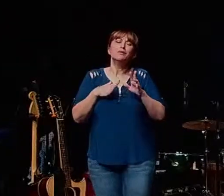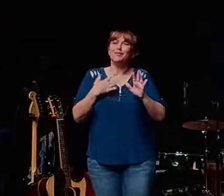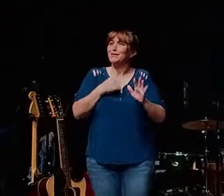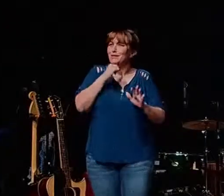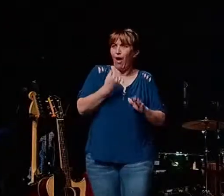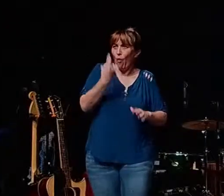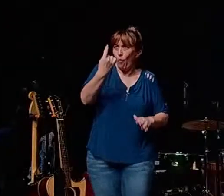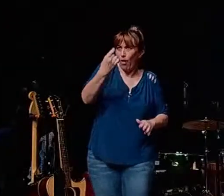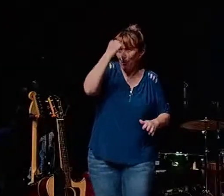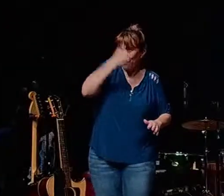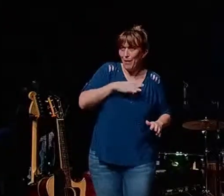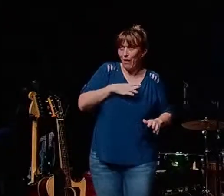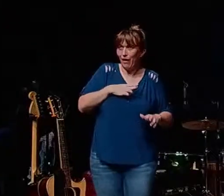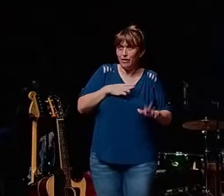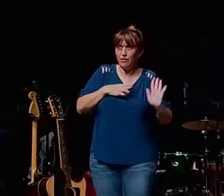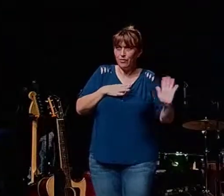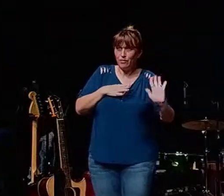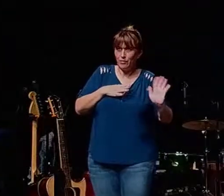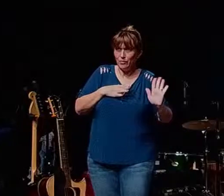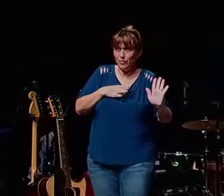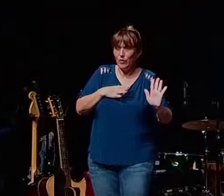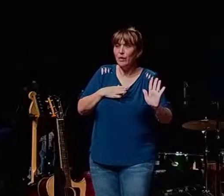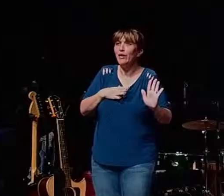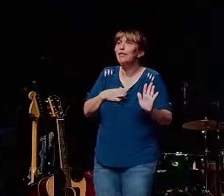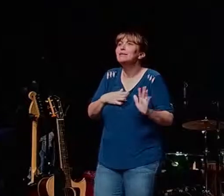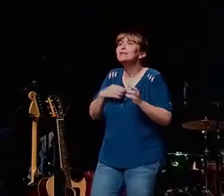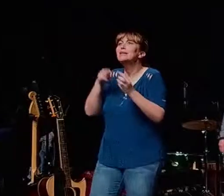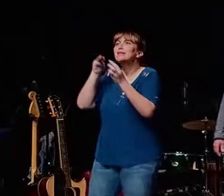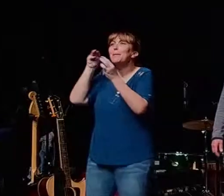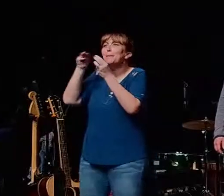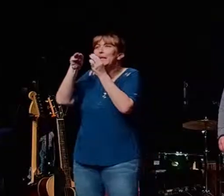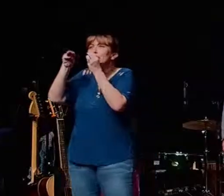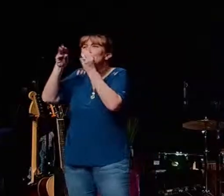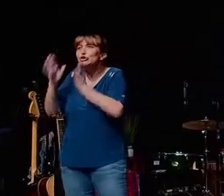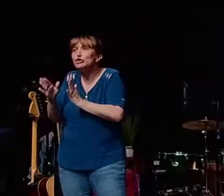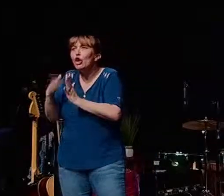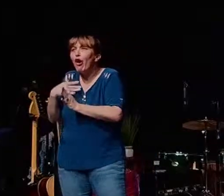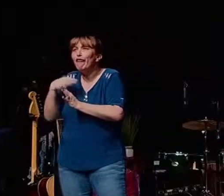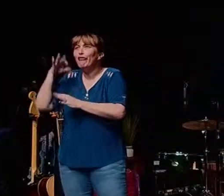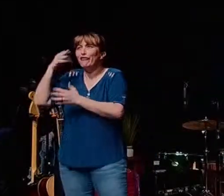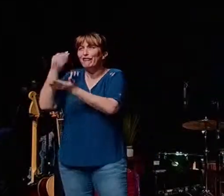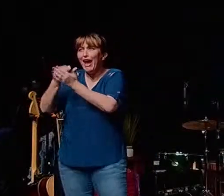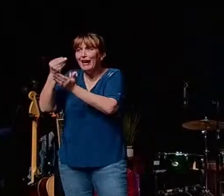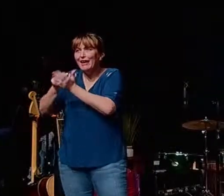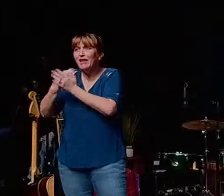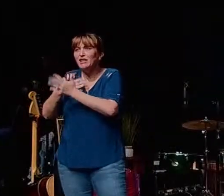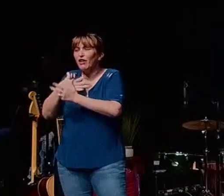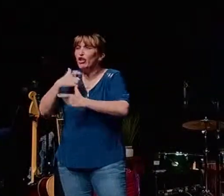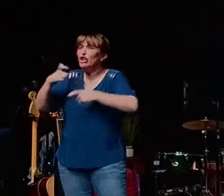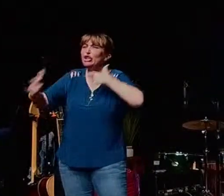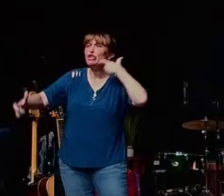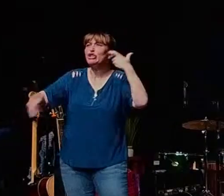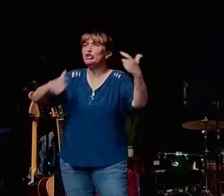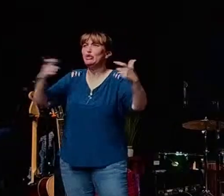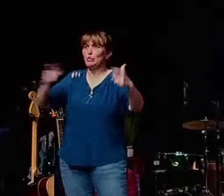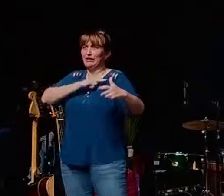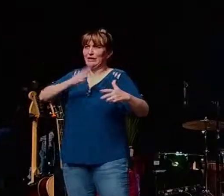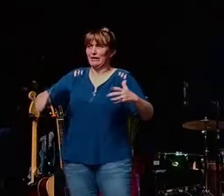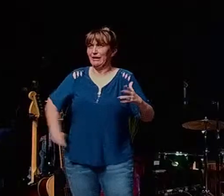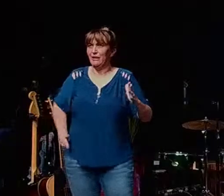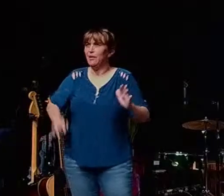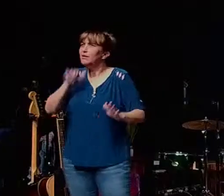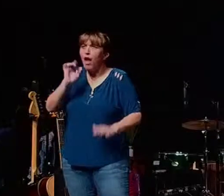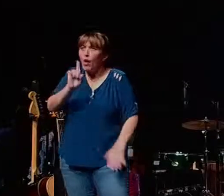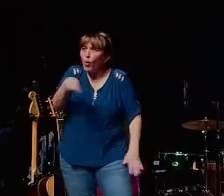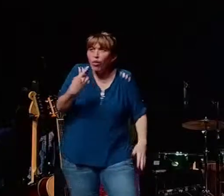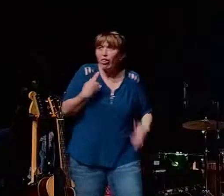guy on a chariot this is the minister of finance of an empire right it's not just the country